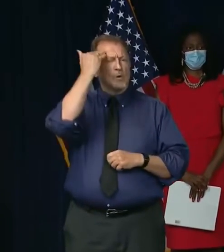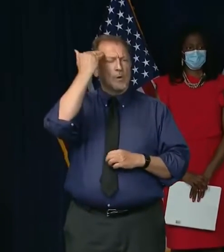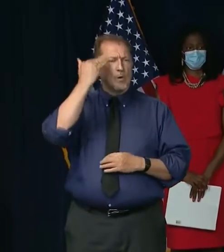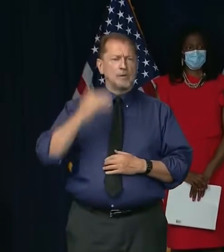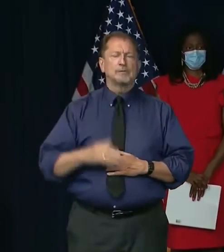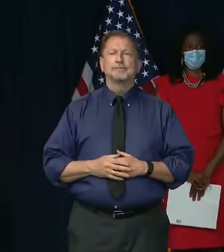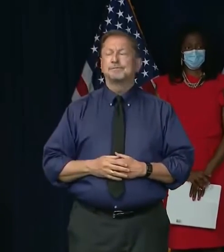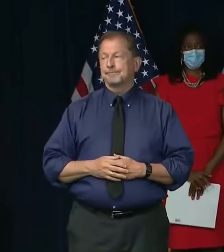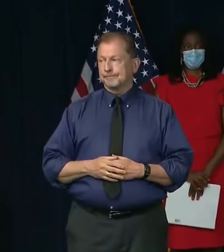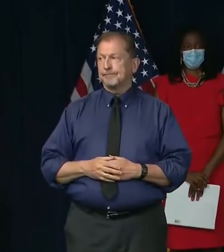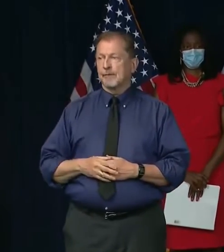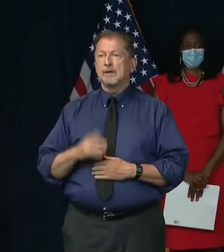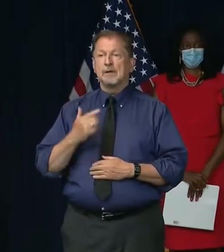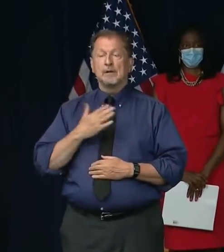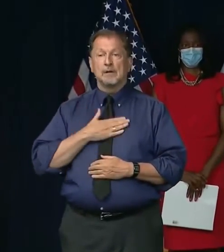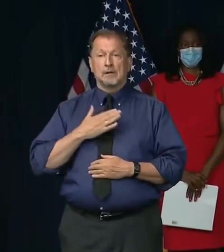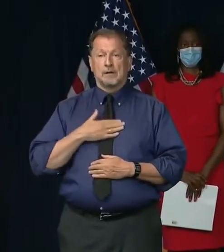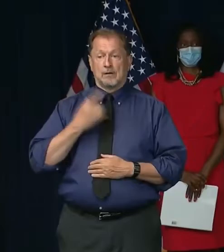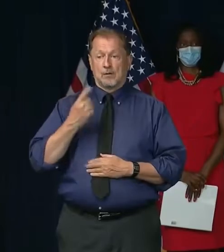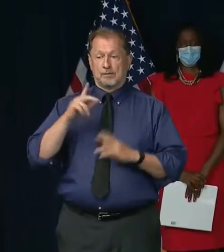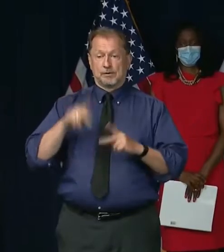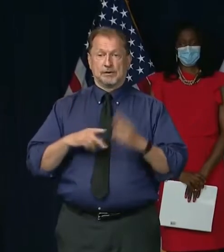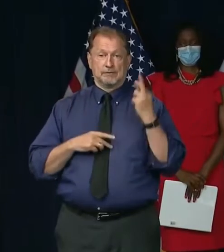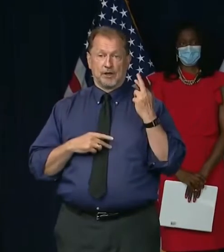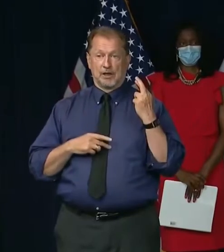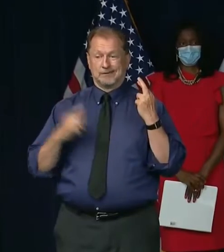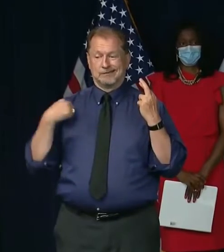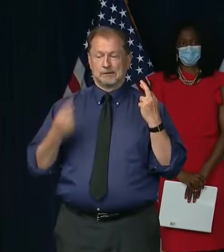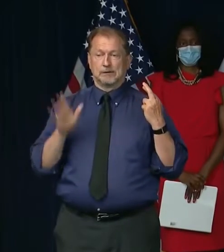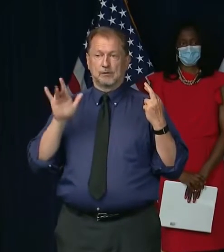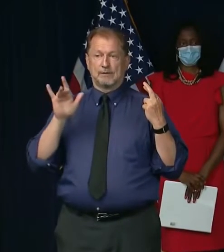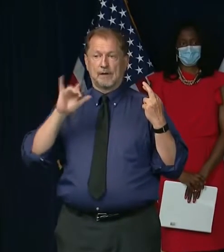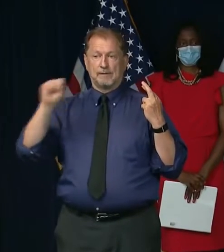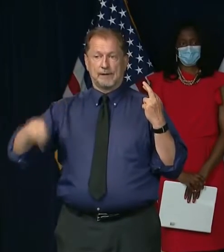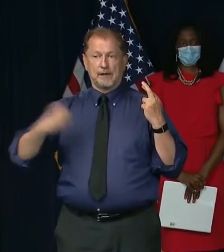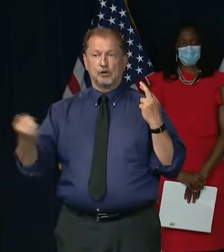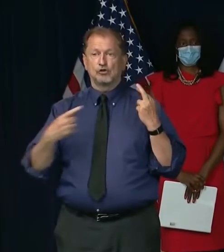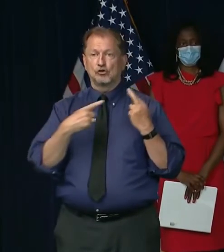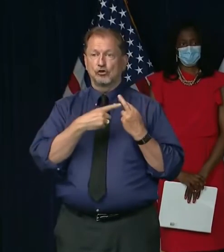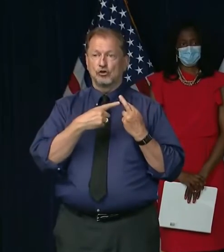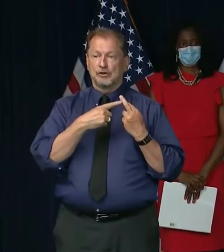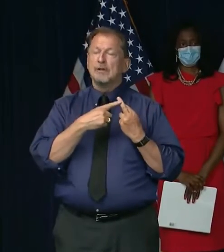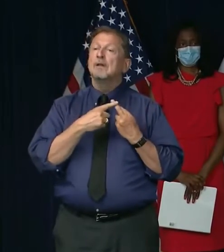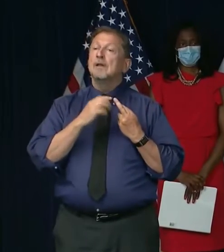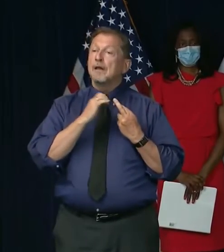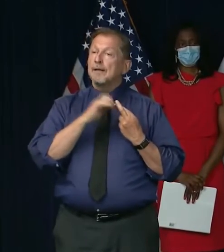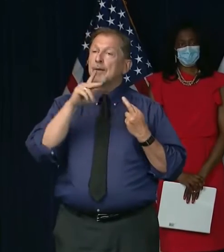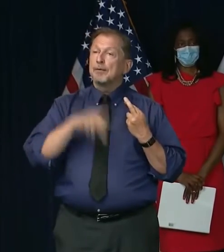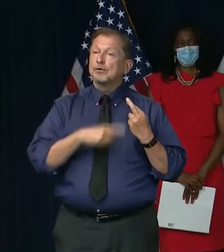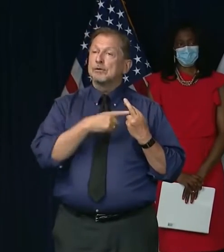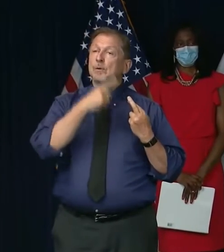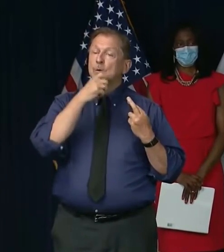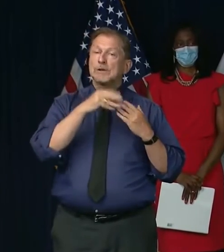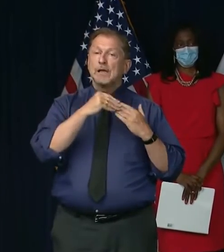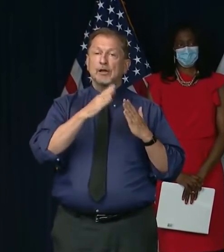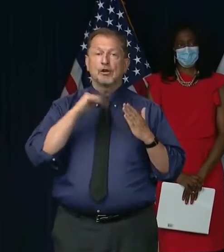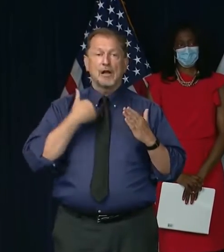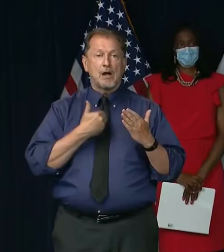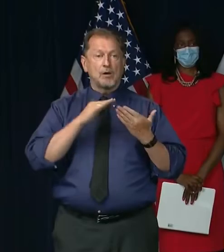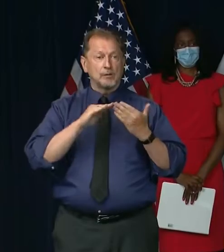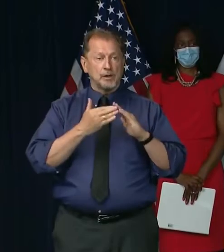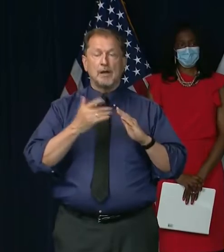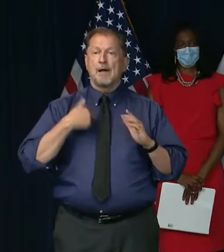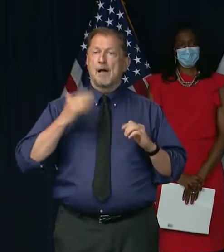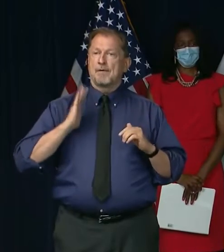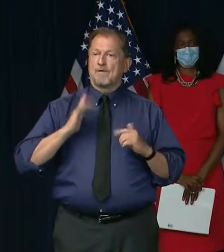Someone that I've known for more than 25 years was a leader in our community when I used to